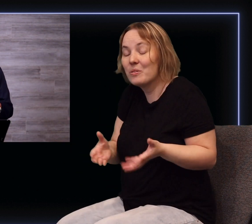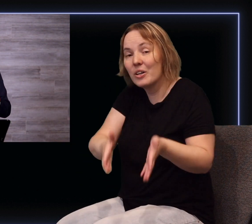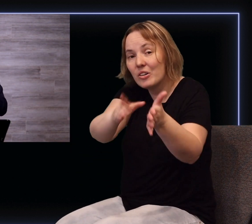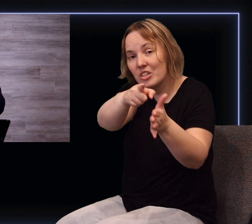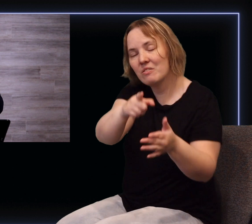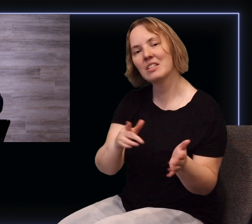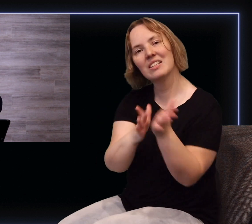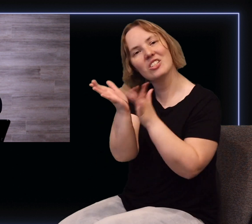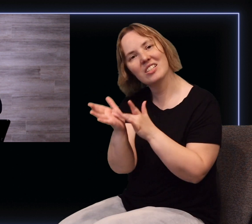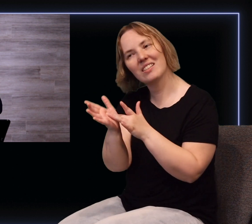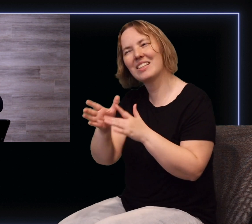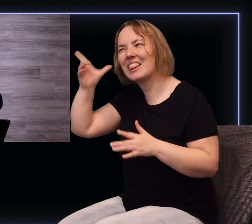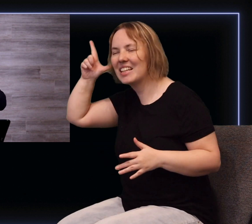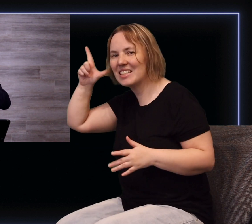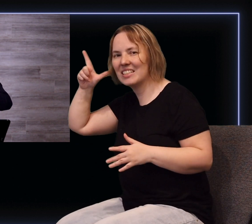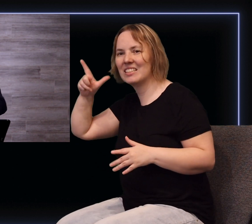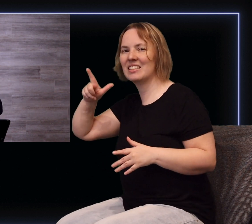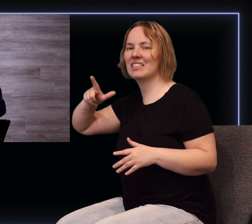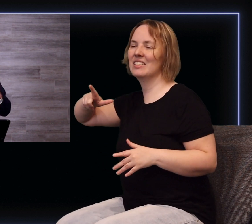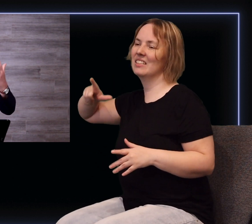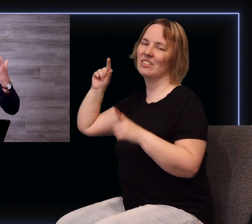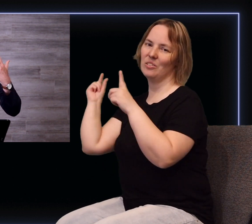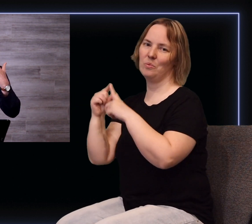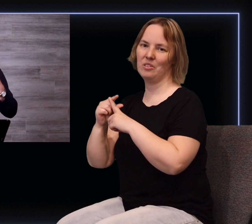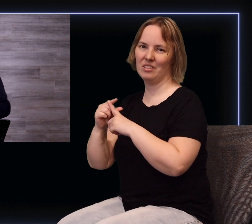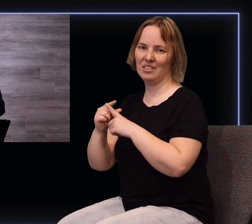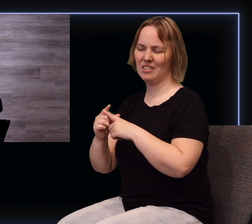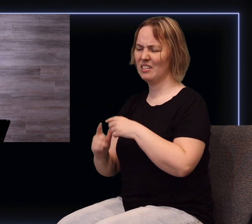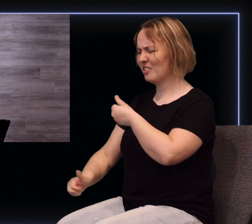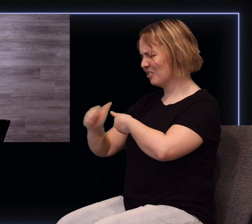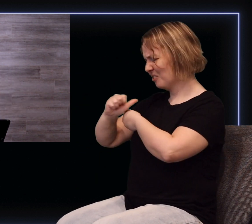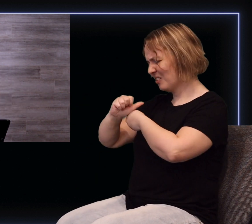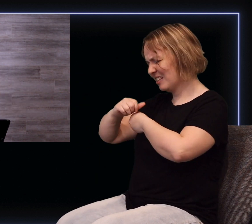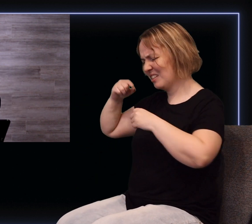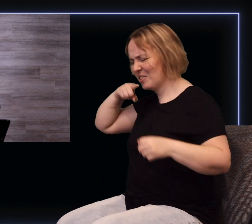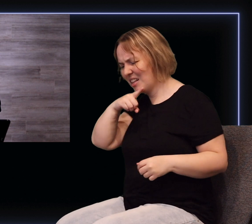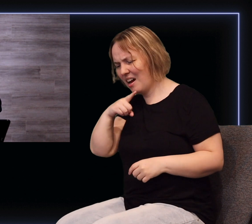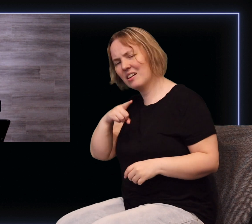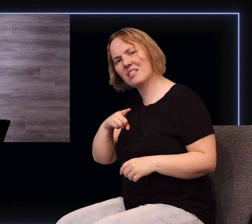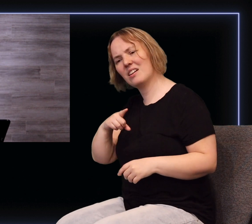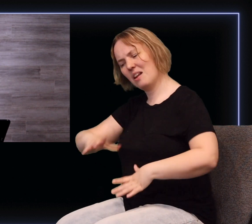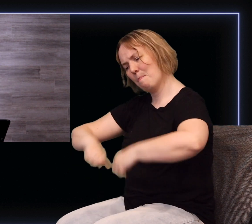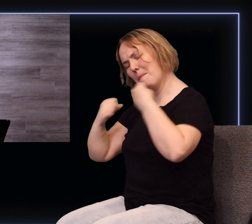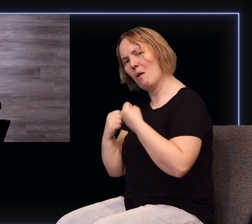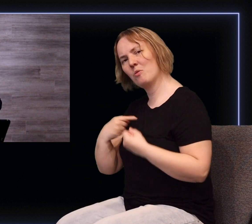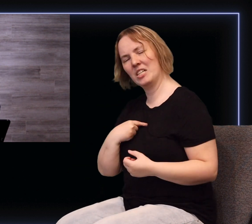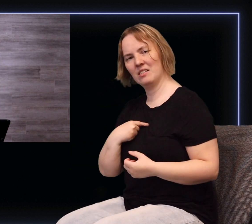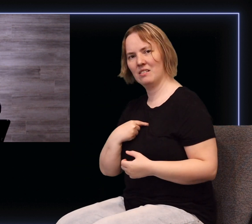listen to those words listen to those threats listen to those lies and empower me empower me